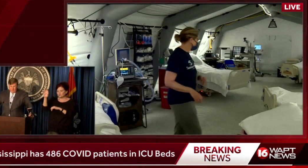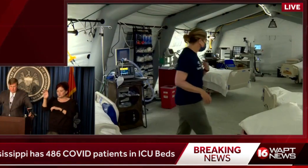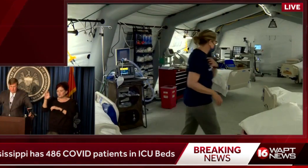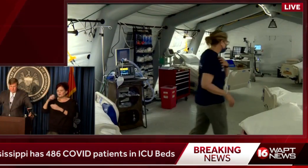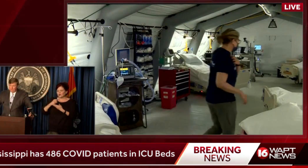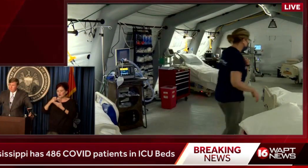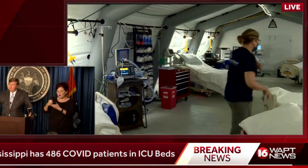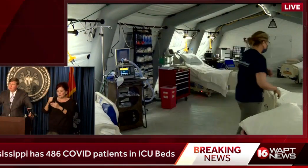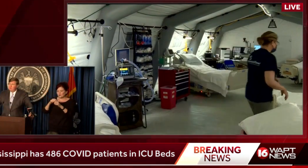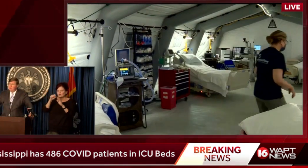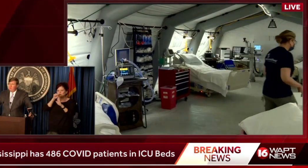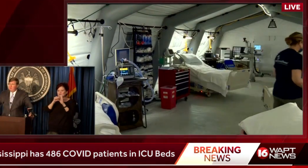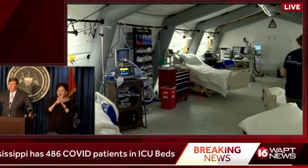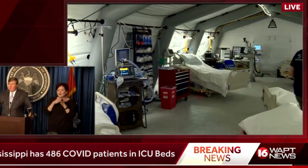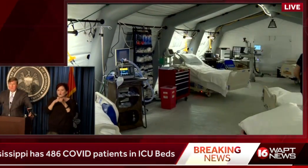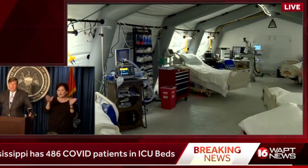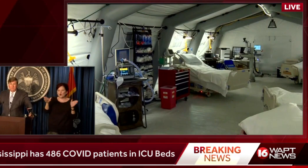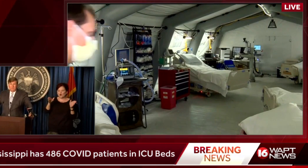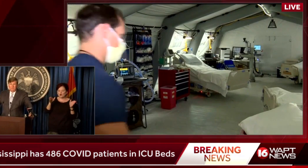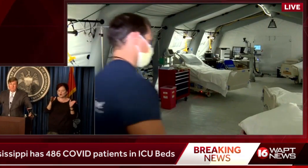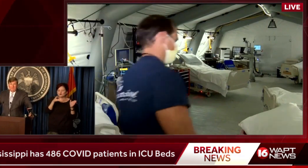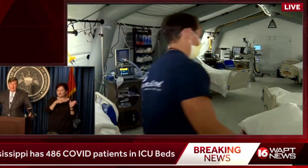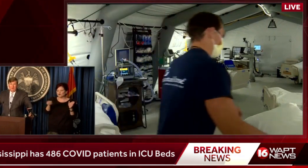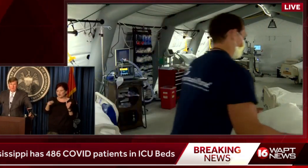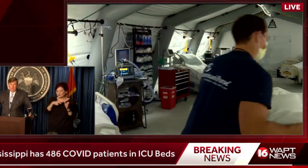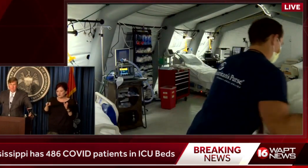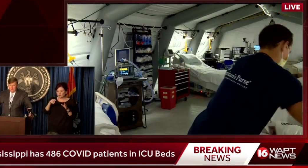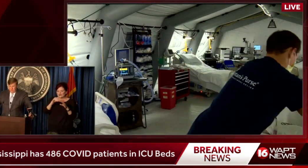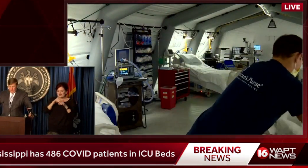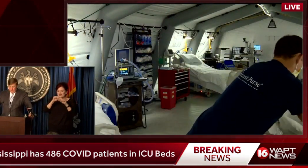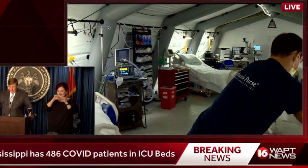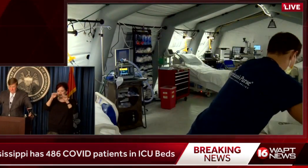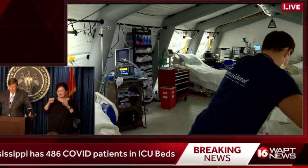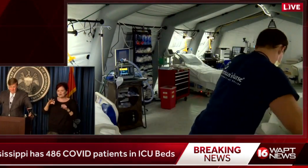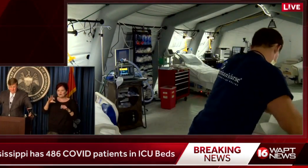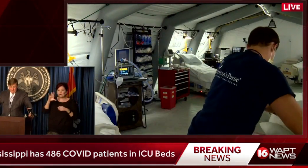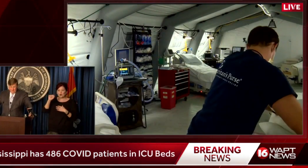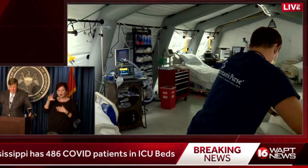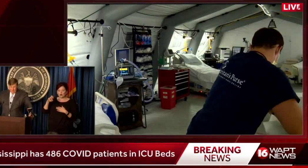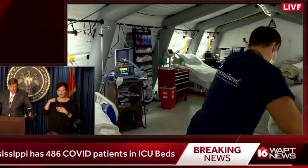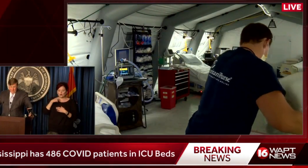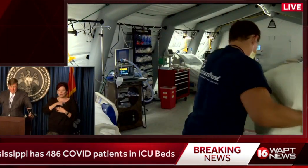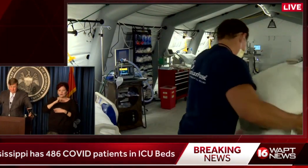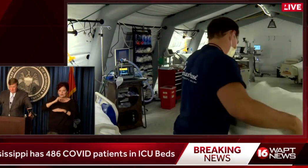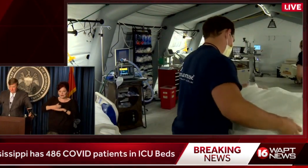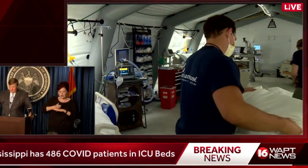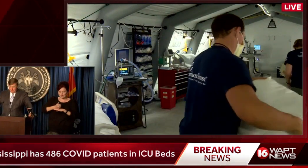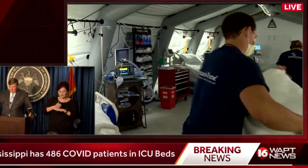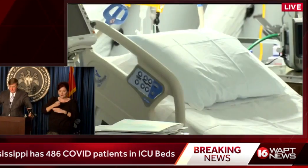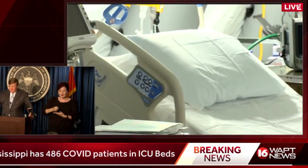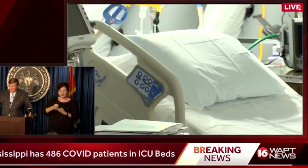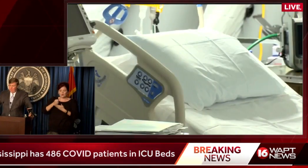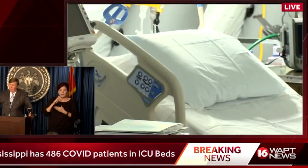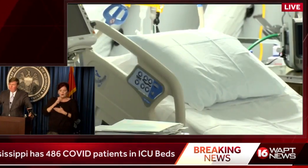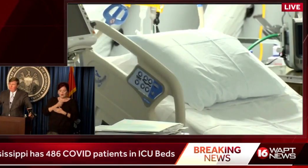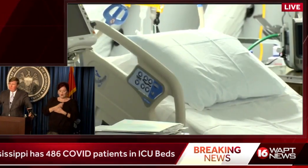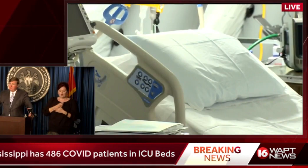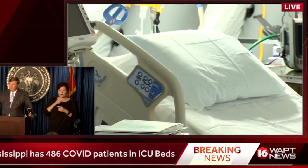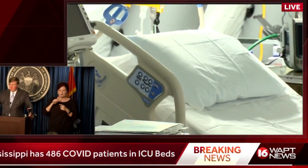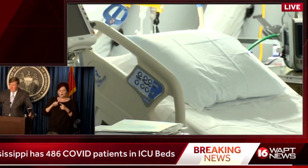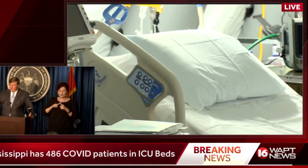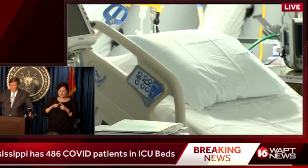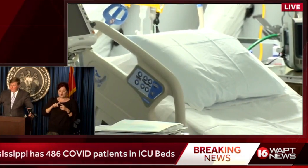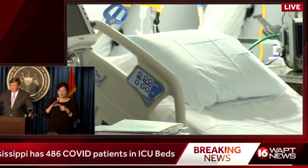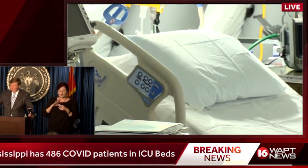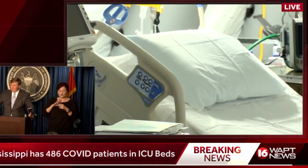with the statewide transfers within the system of care that we set up and are helping us decompress overly